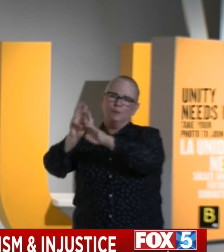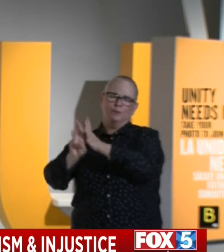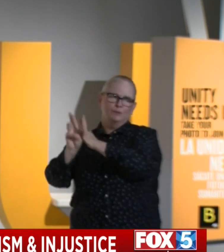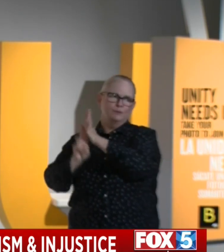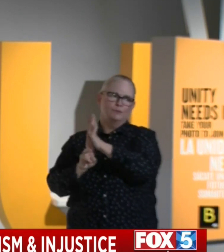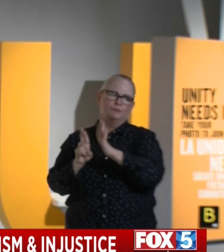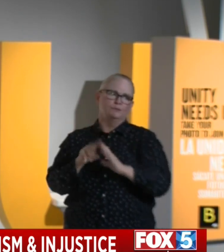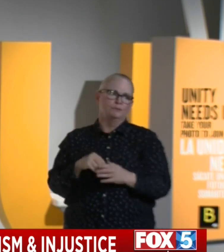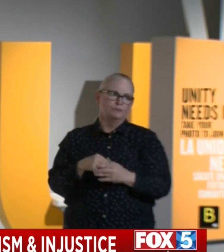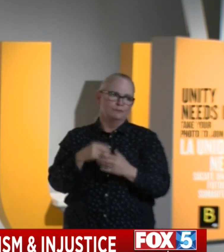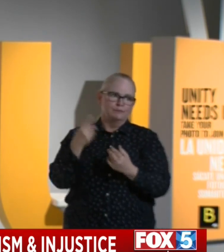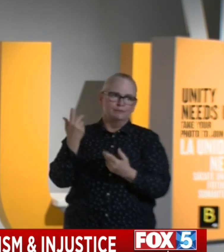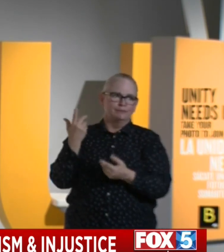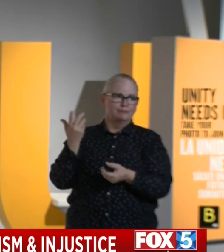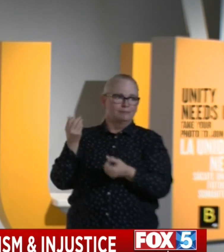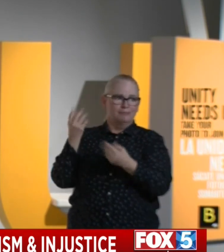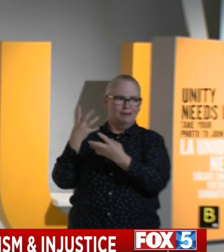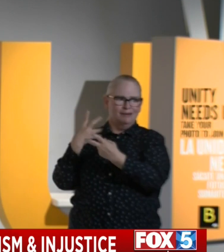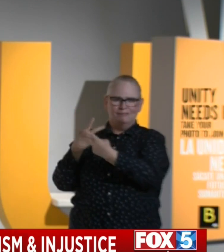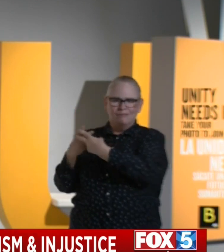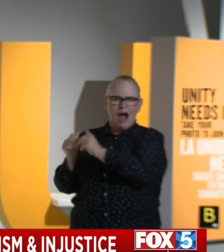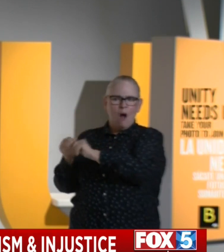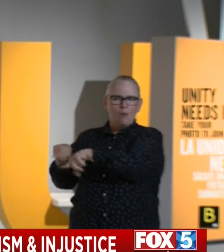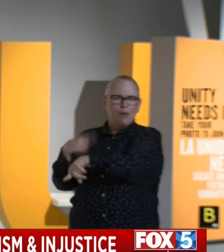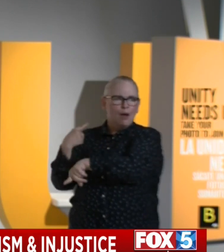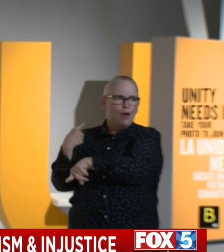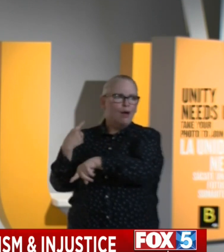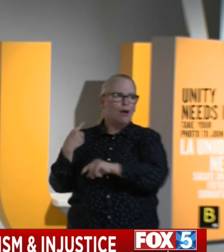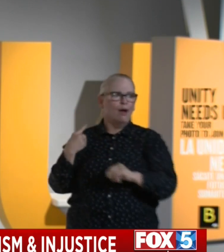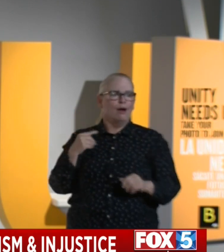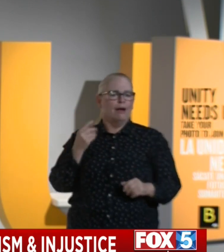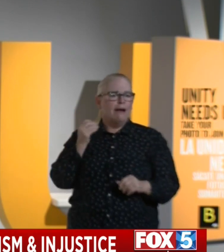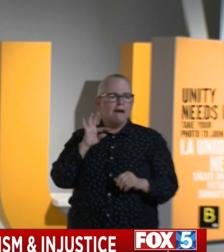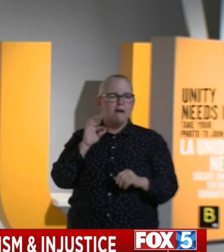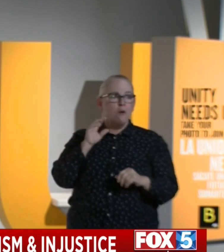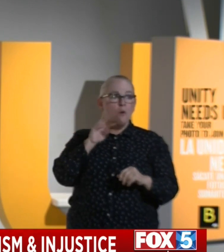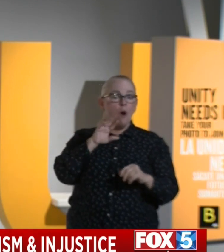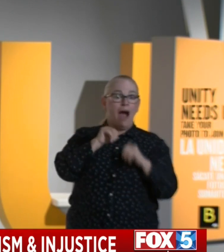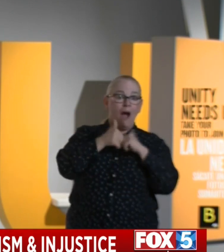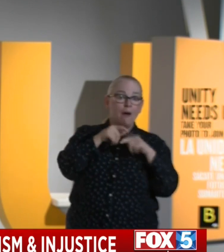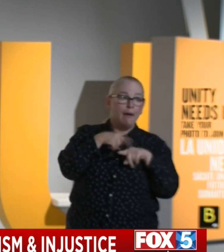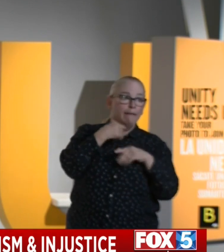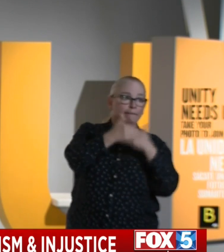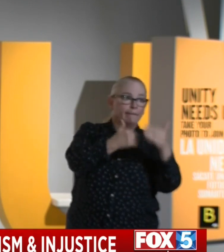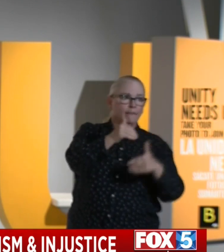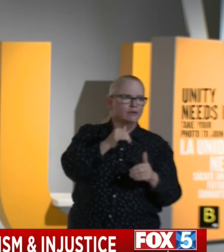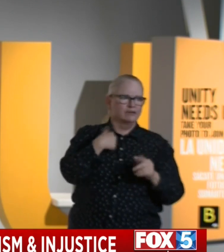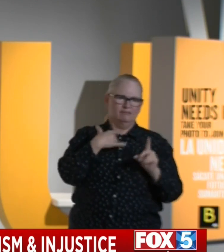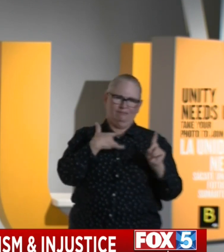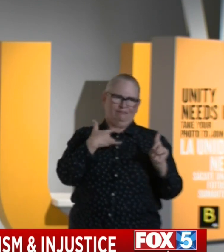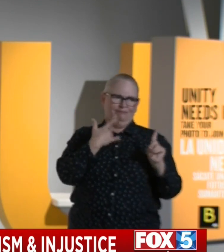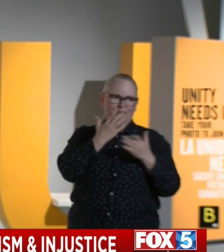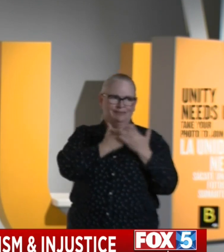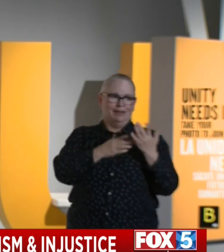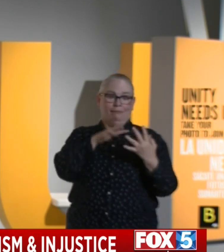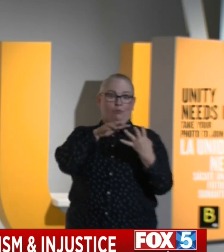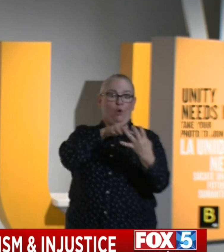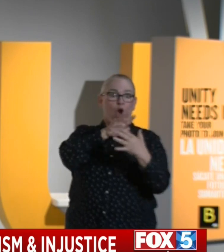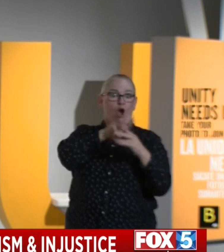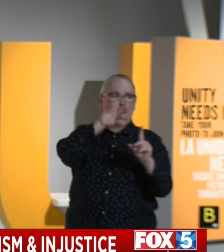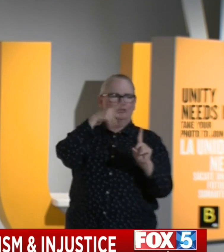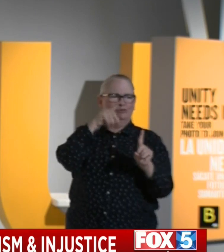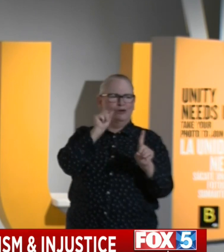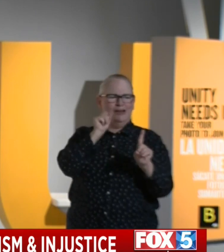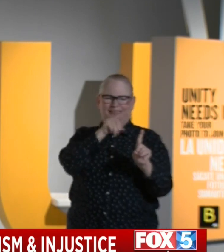and it was about addressing the ills of this war on drugs. But again, it's not enough. We are